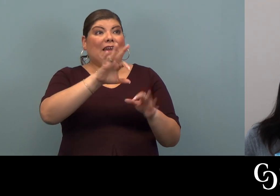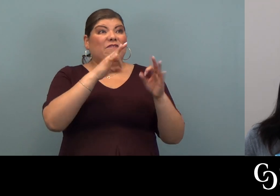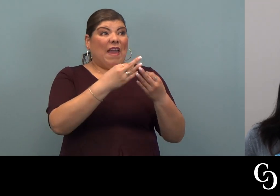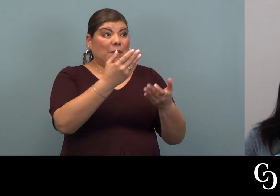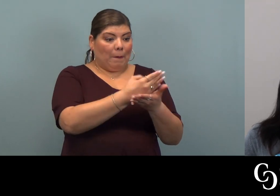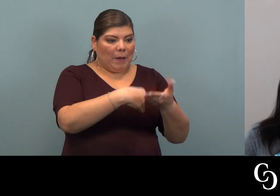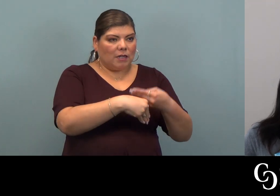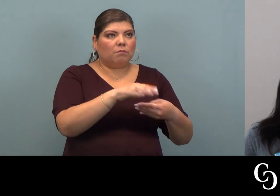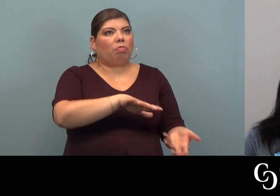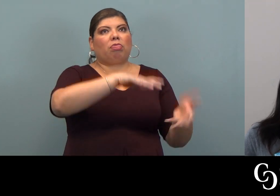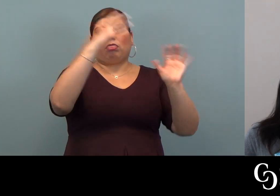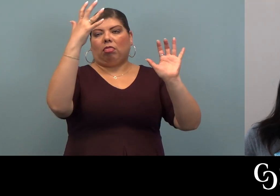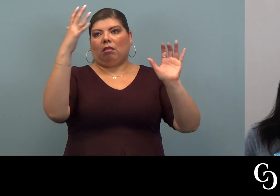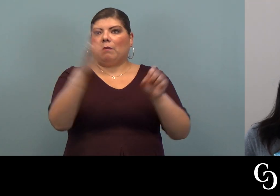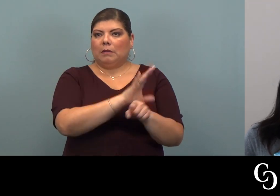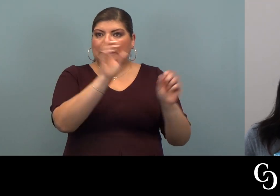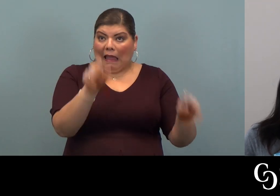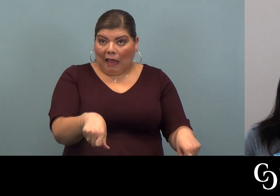completely.